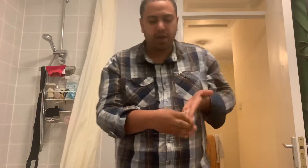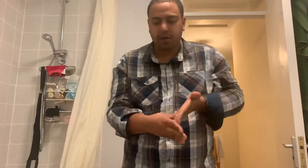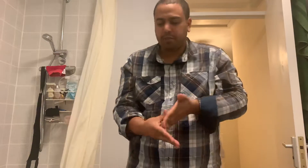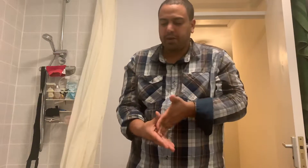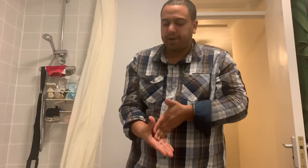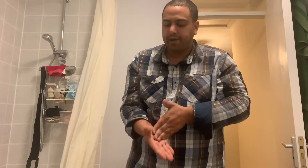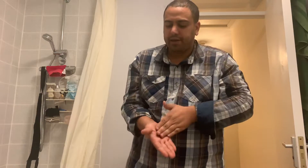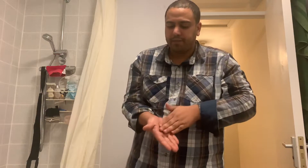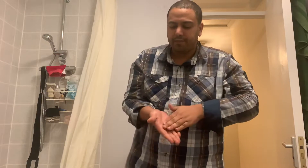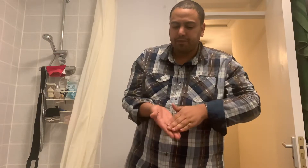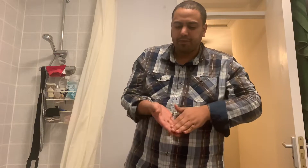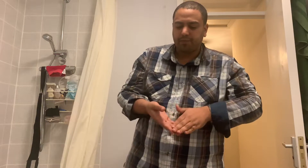completely.